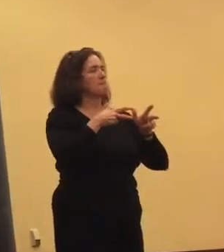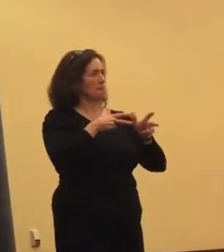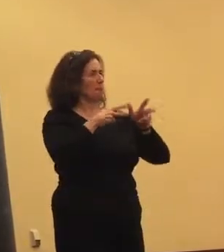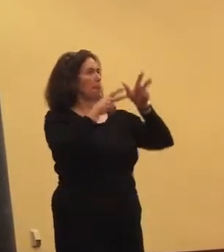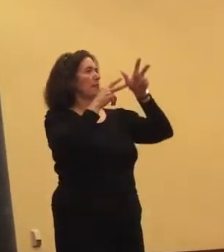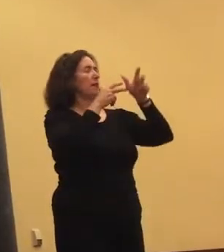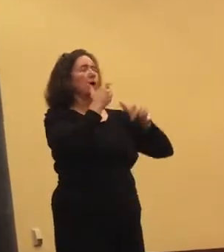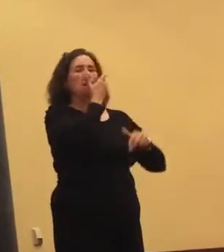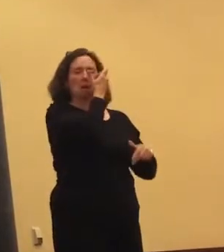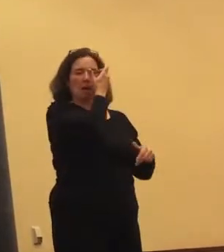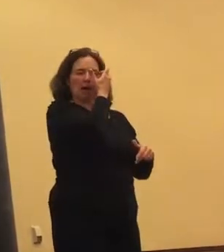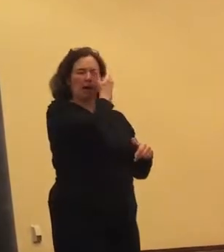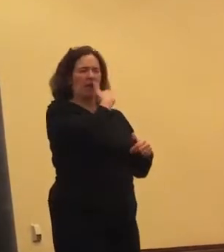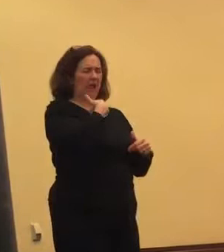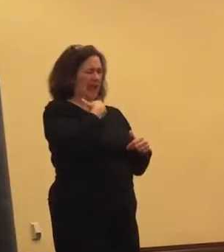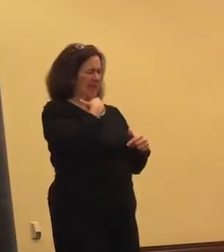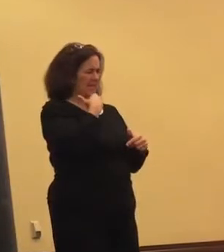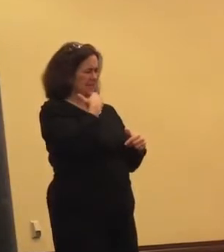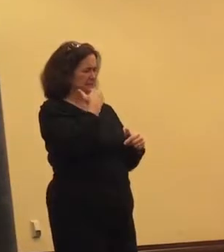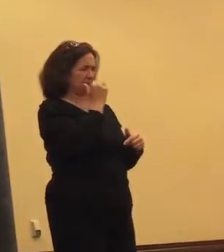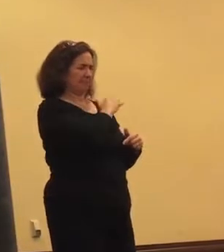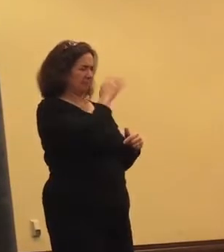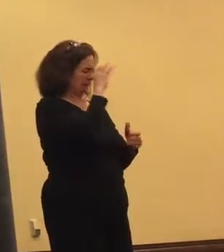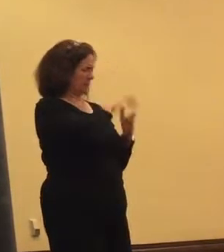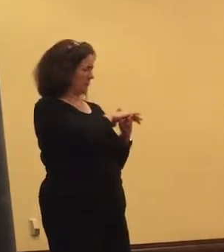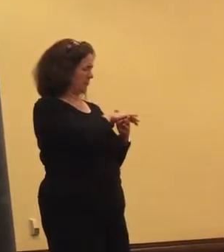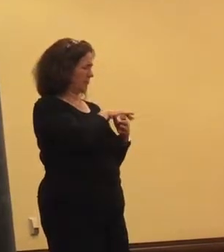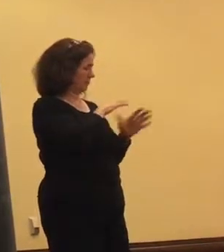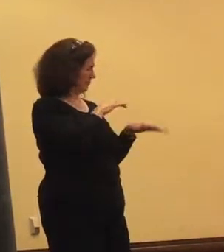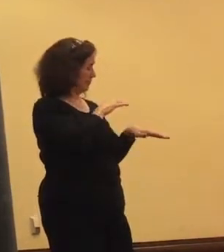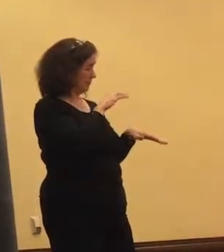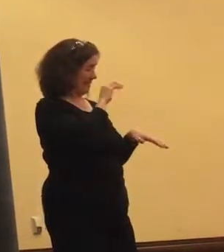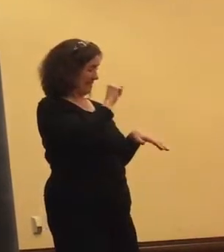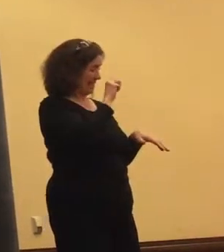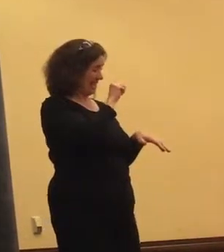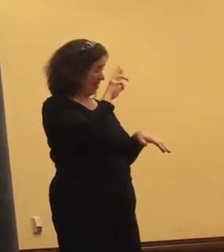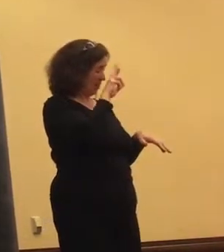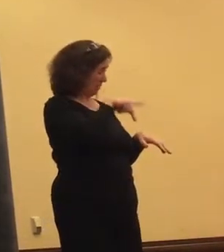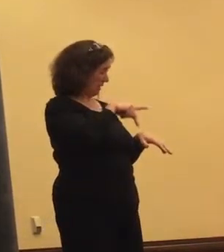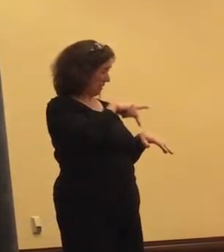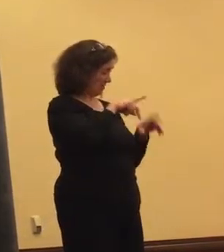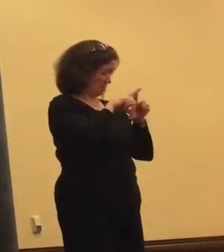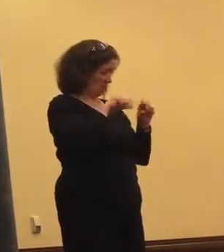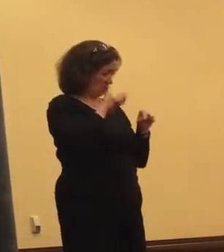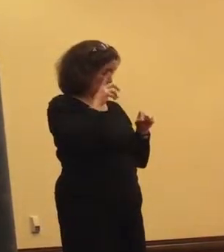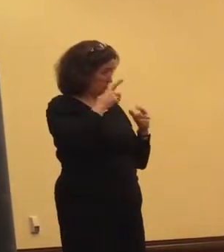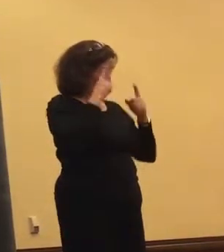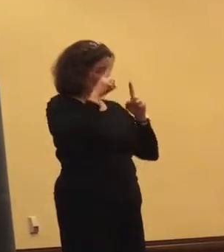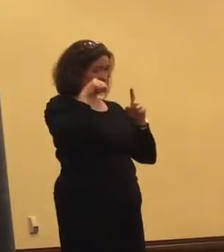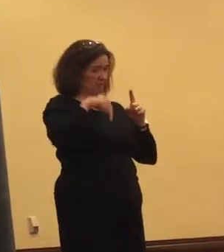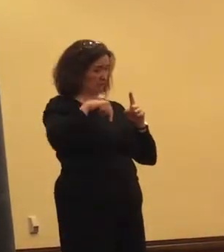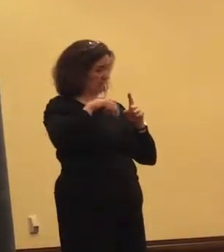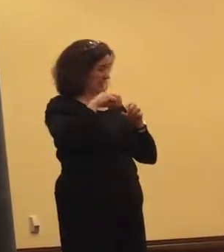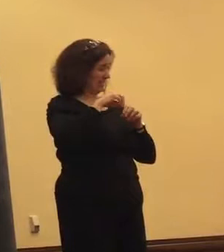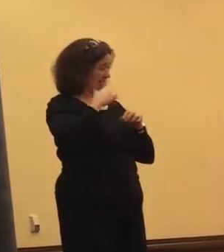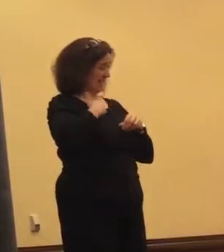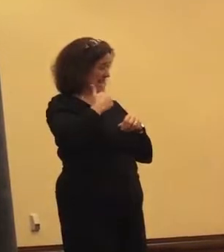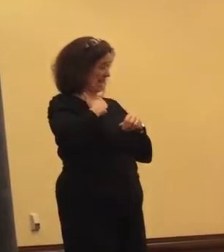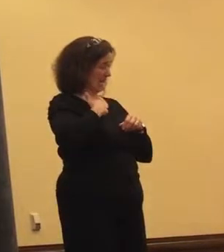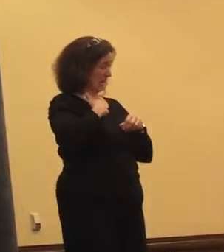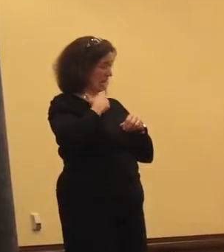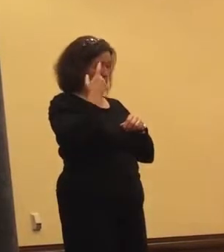I wonder if our AARP auto car works in Canada. I wonder if I have it with me.